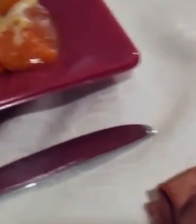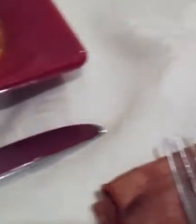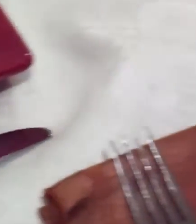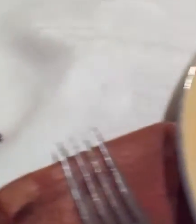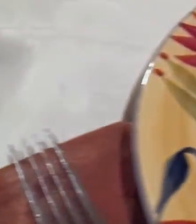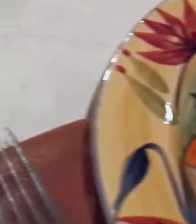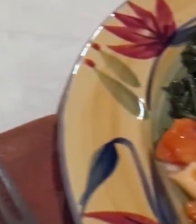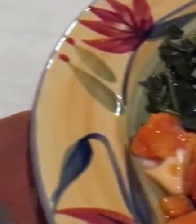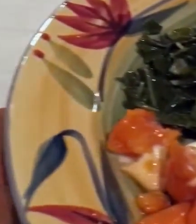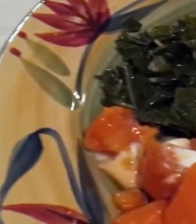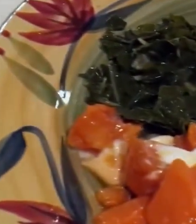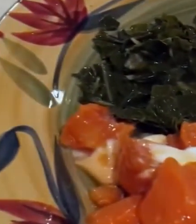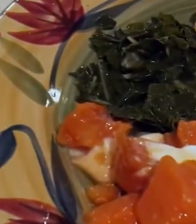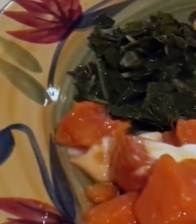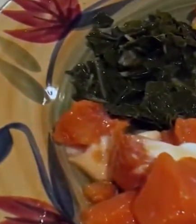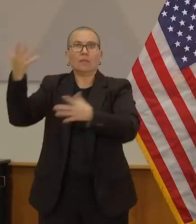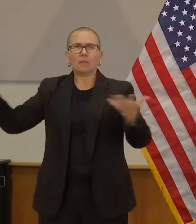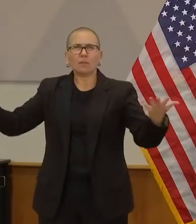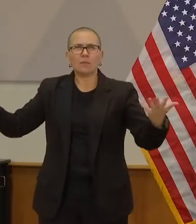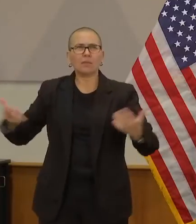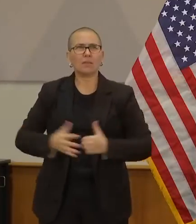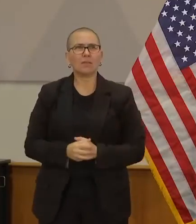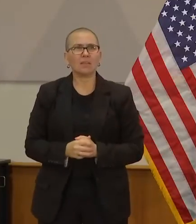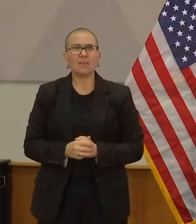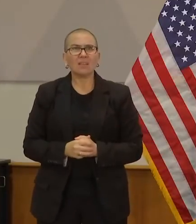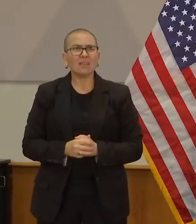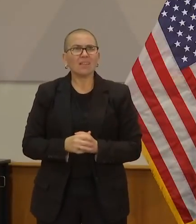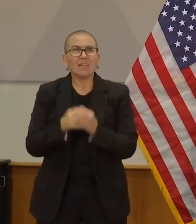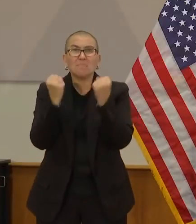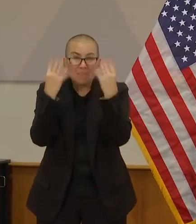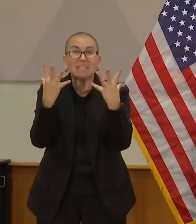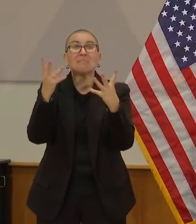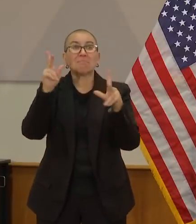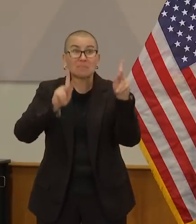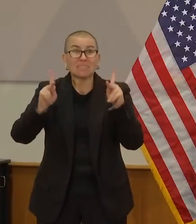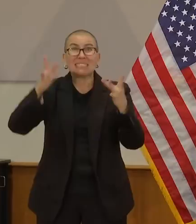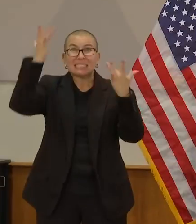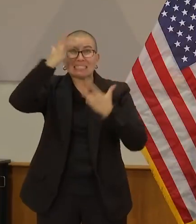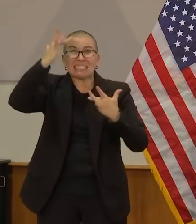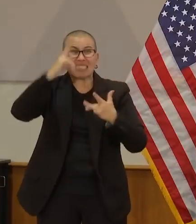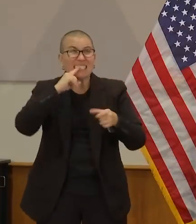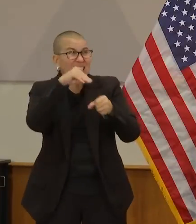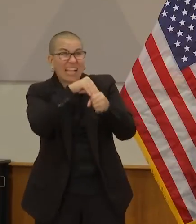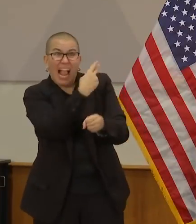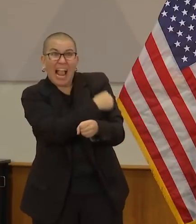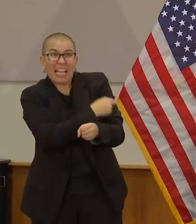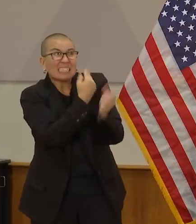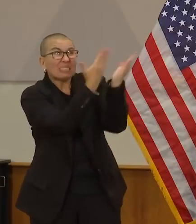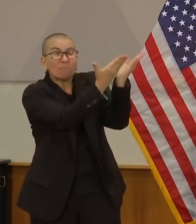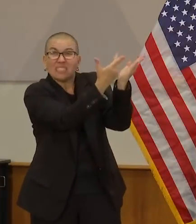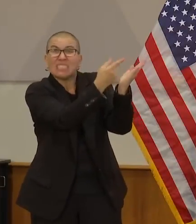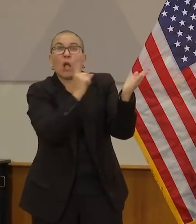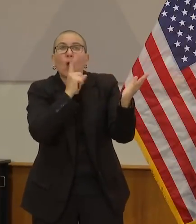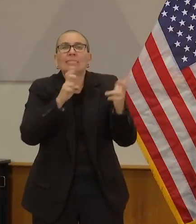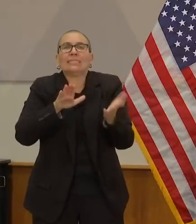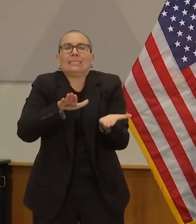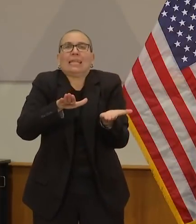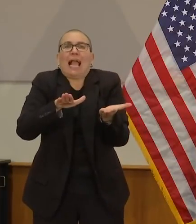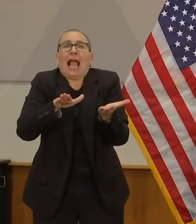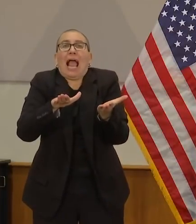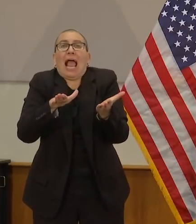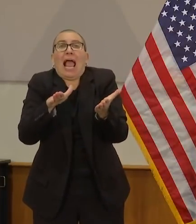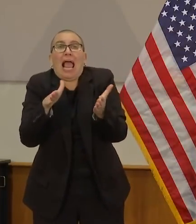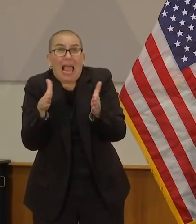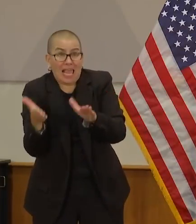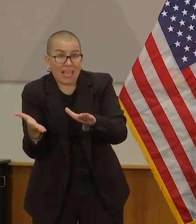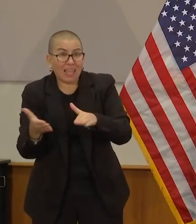negative impacts. A lot of those people are going to end up sick. Some of are going to end up in the hospital and some of are going to end up dying. And that's